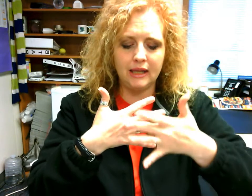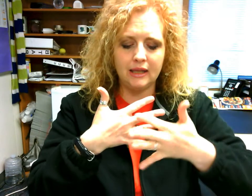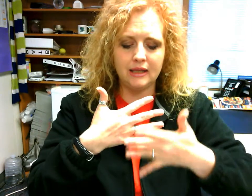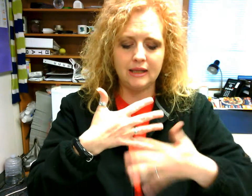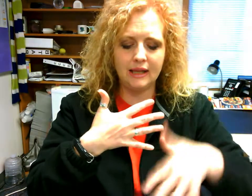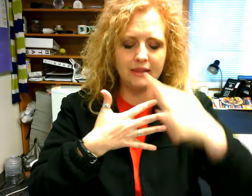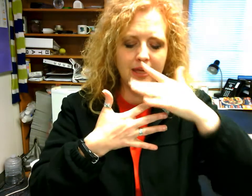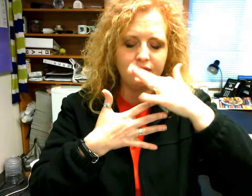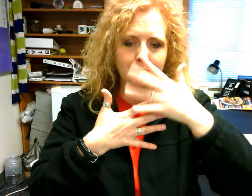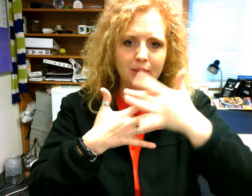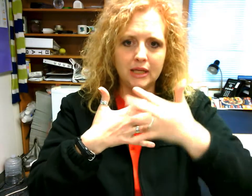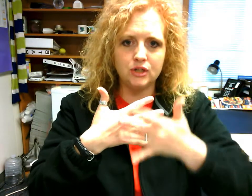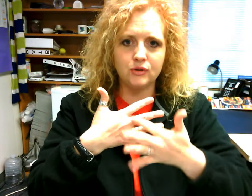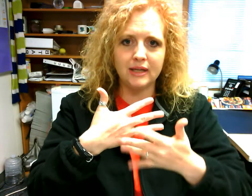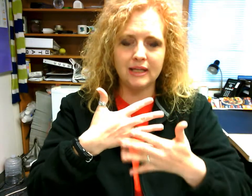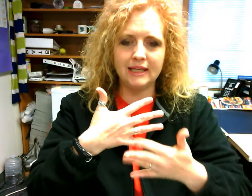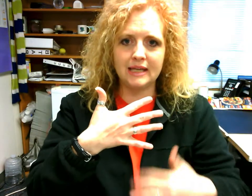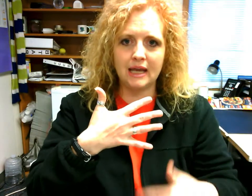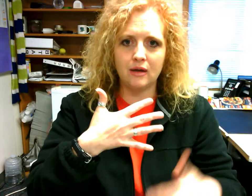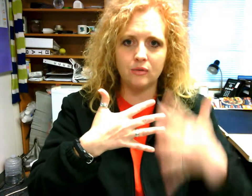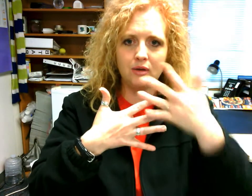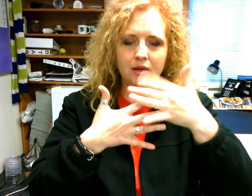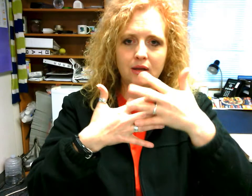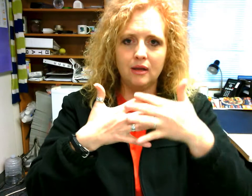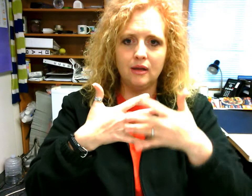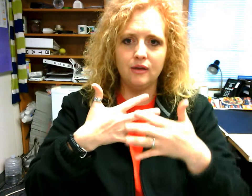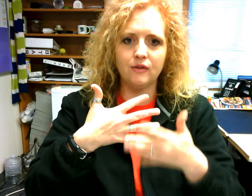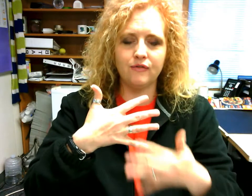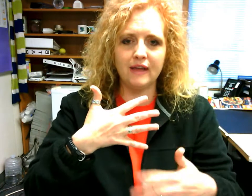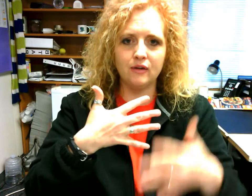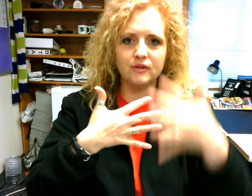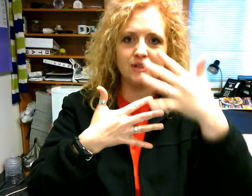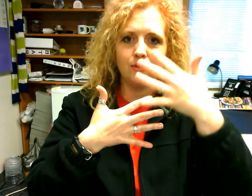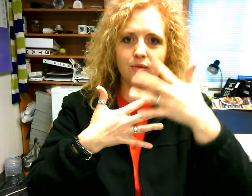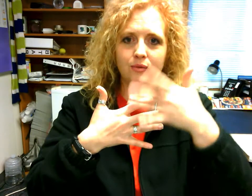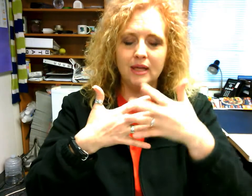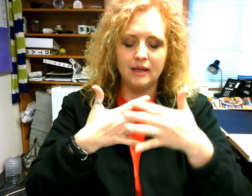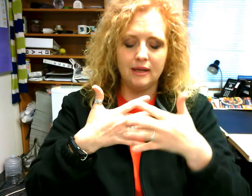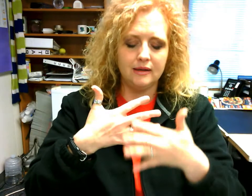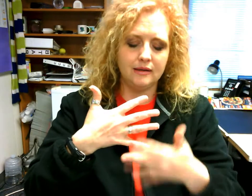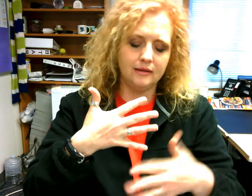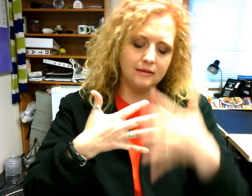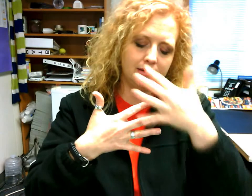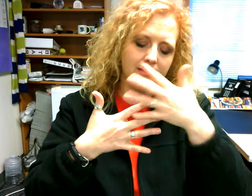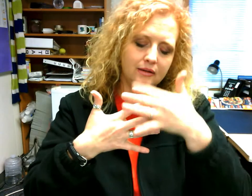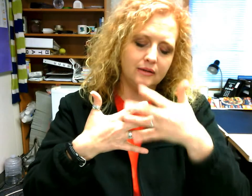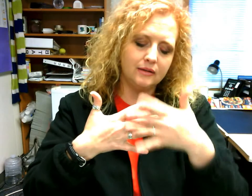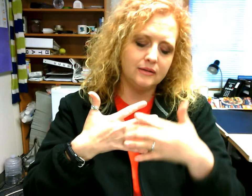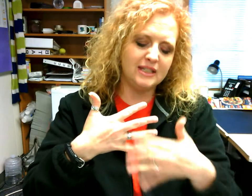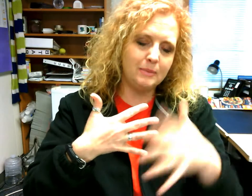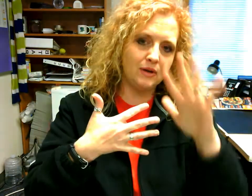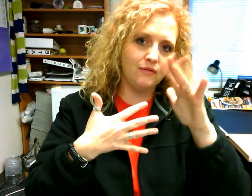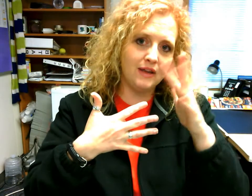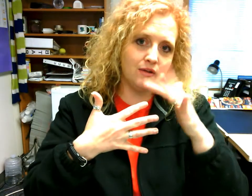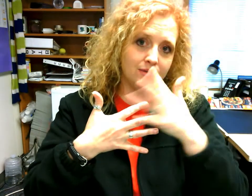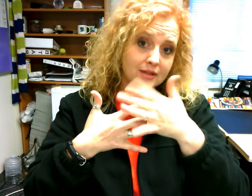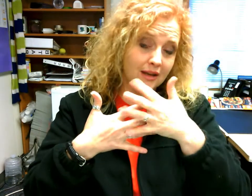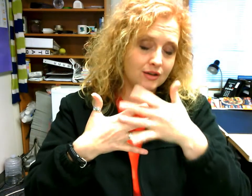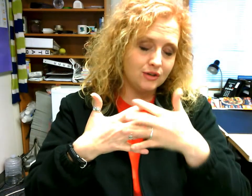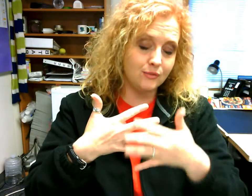like think of the blood trickling down your fingers so spirit fingers i guess you could